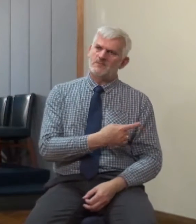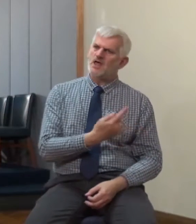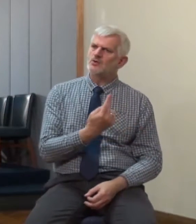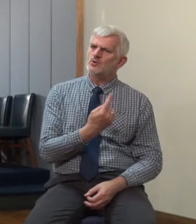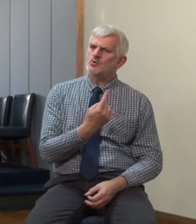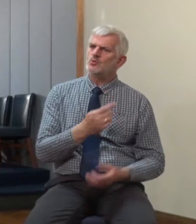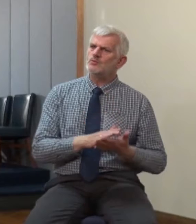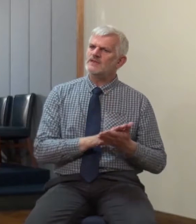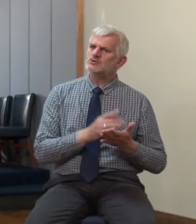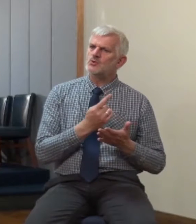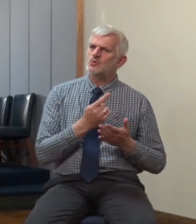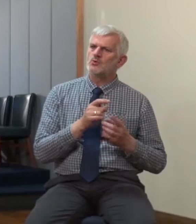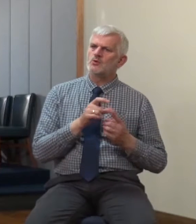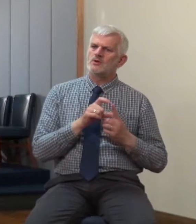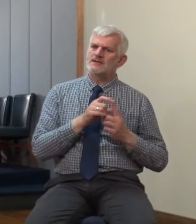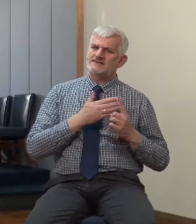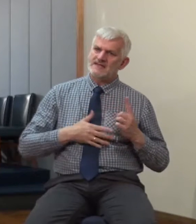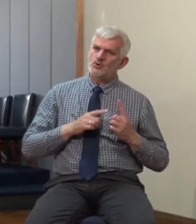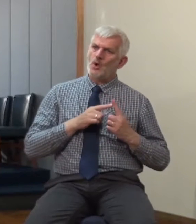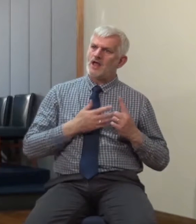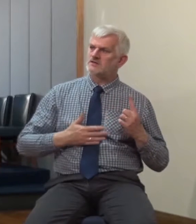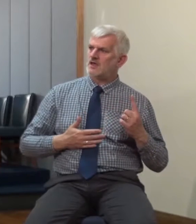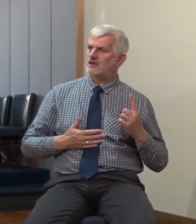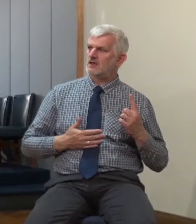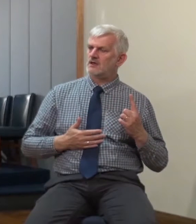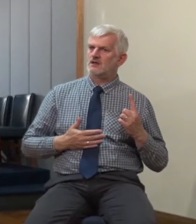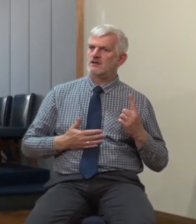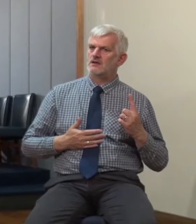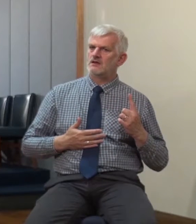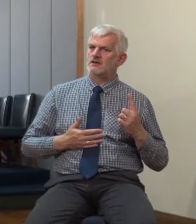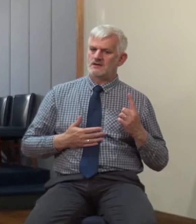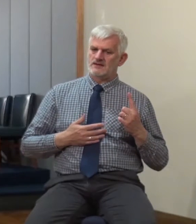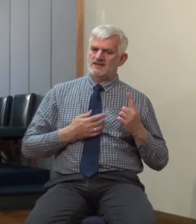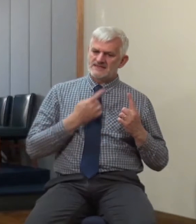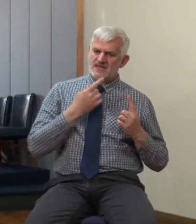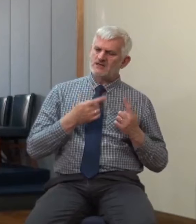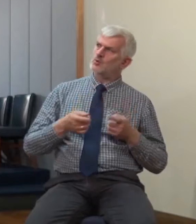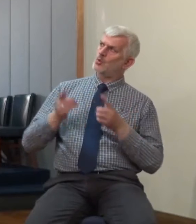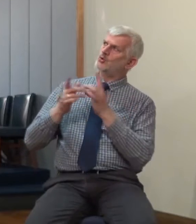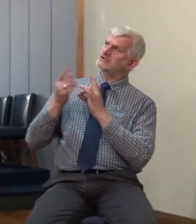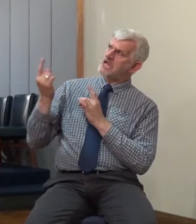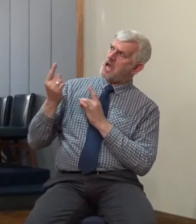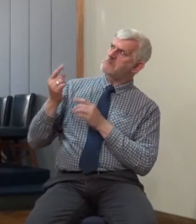isn't necessarily going to say my Lord delayeth his coming what this represents